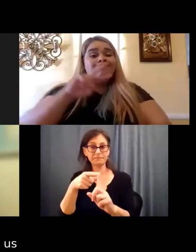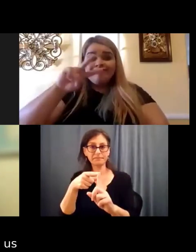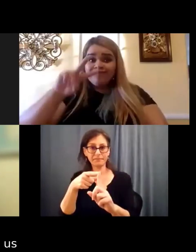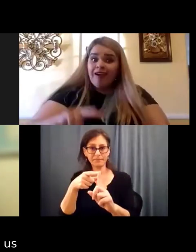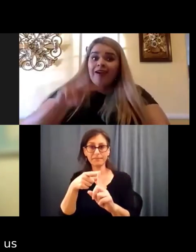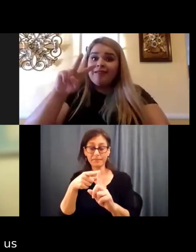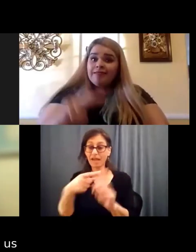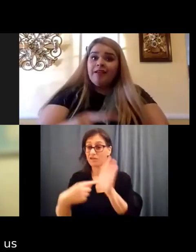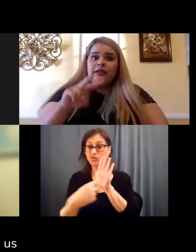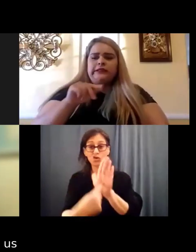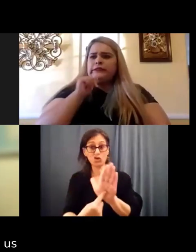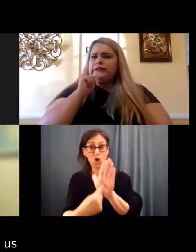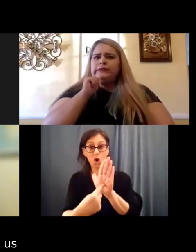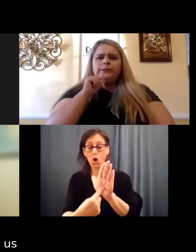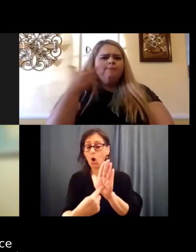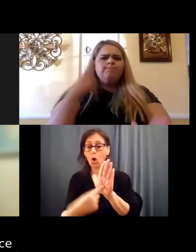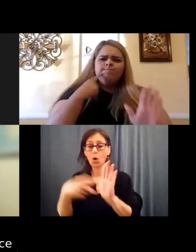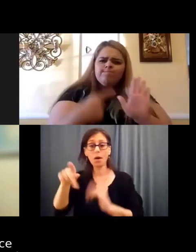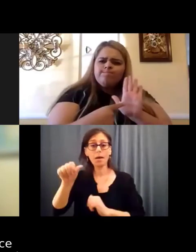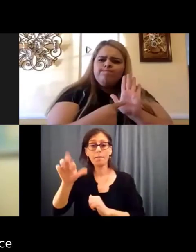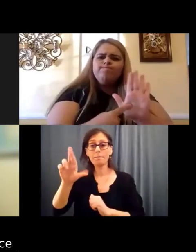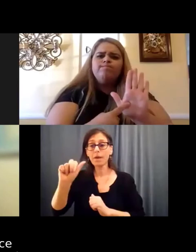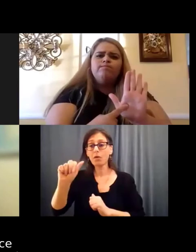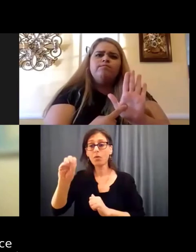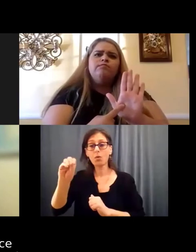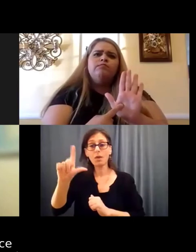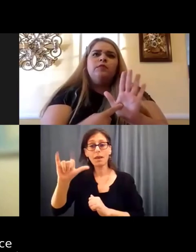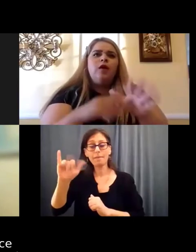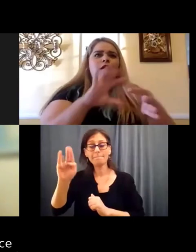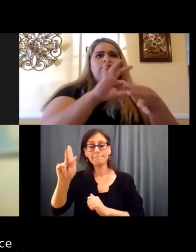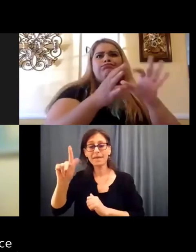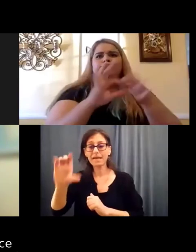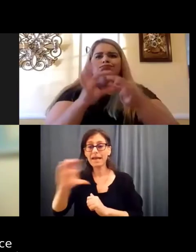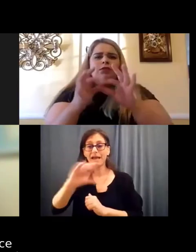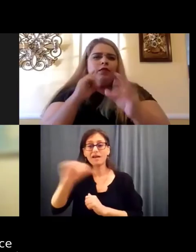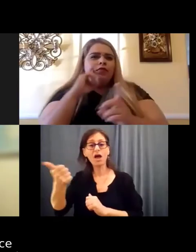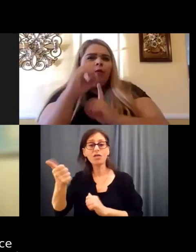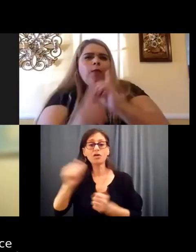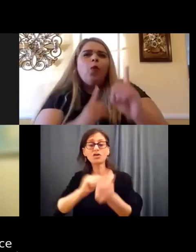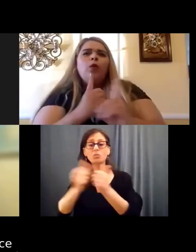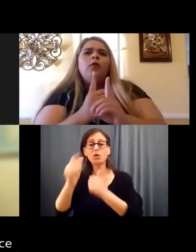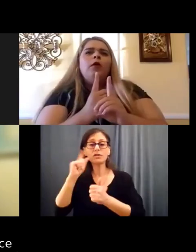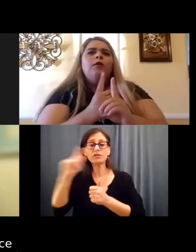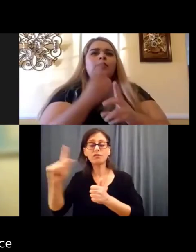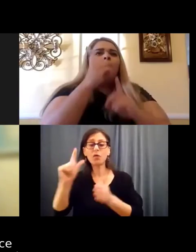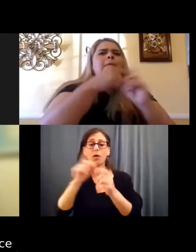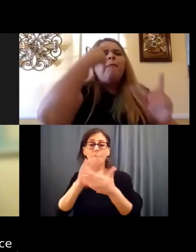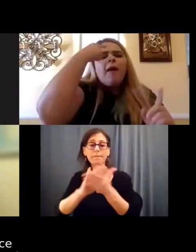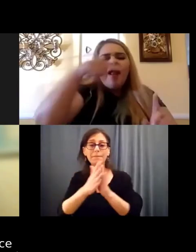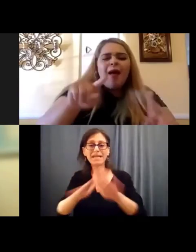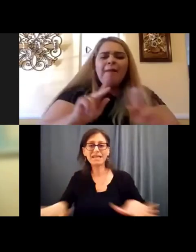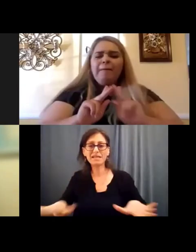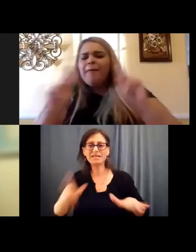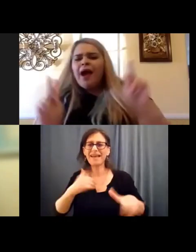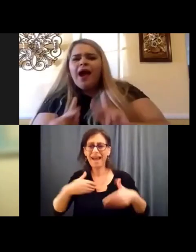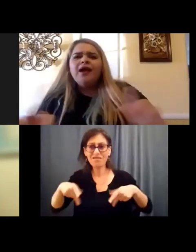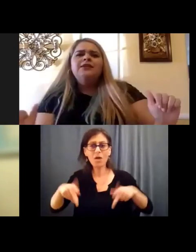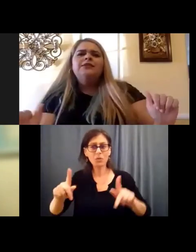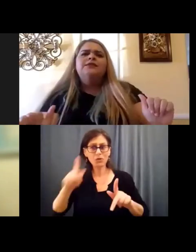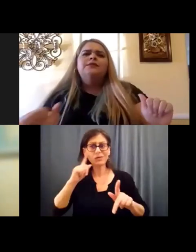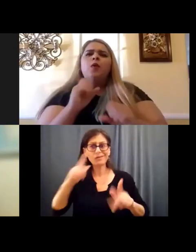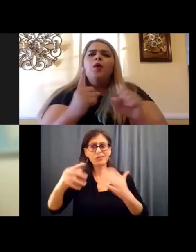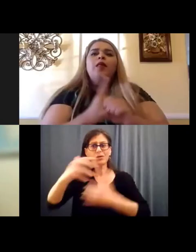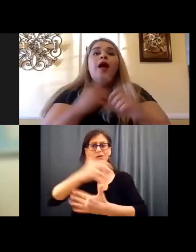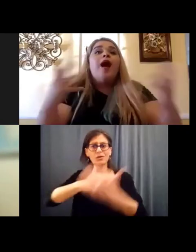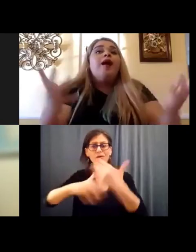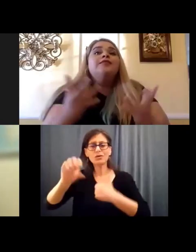through, Paralympic sport and other sports for peace, an opportunity to create real social change.